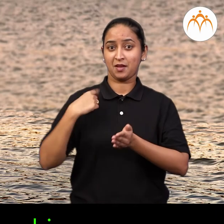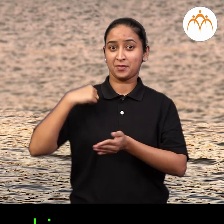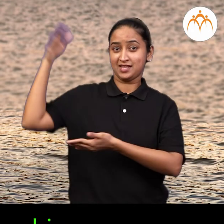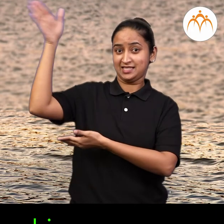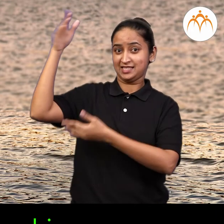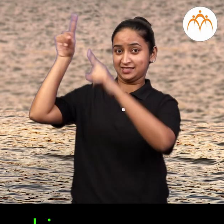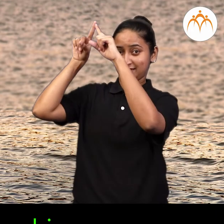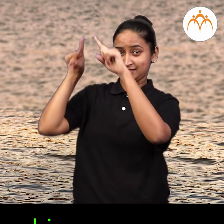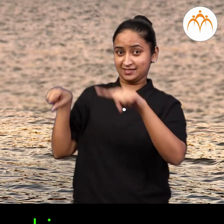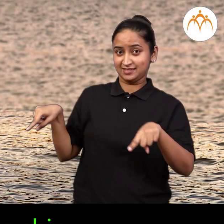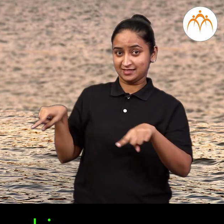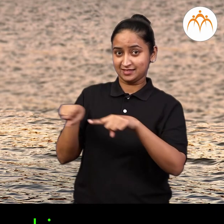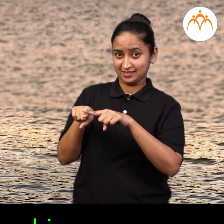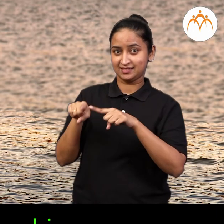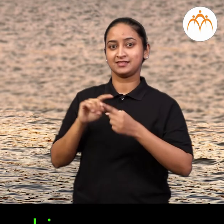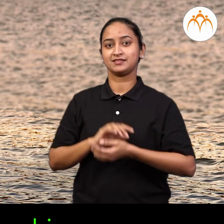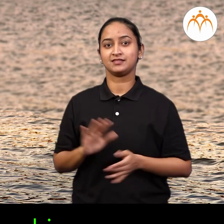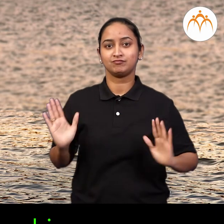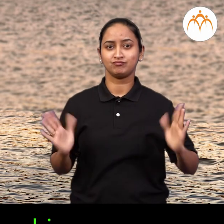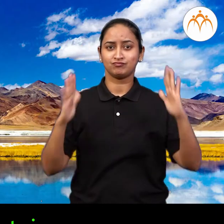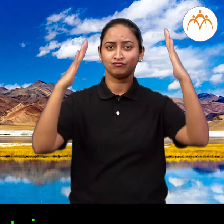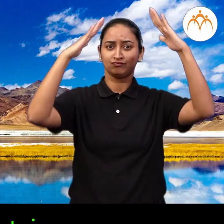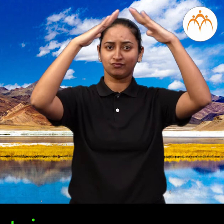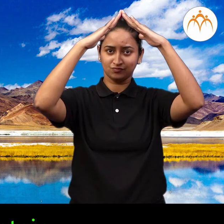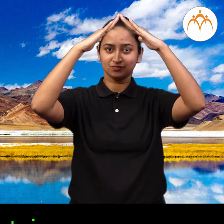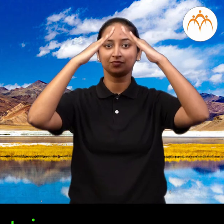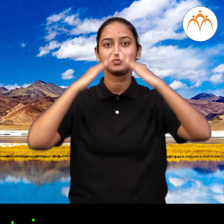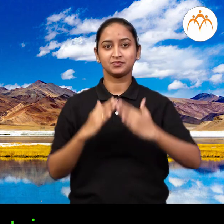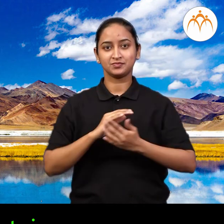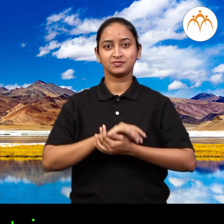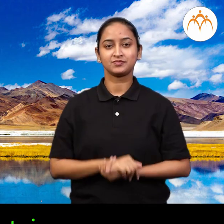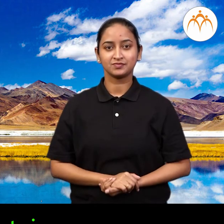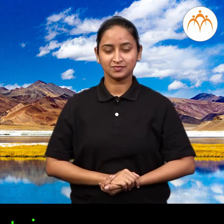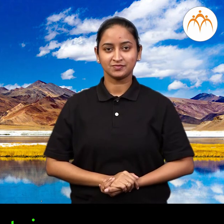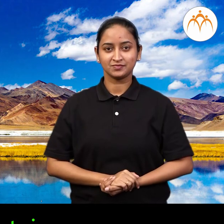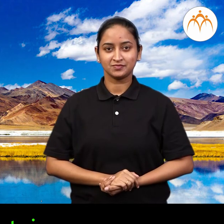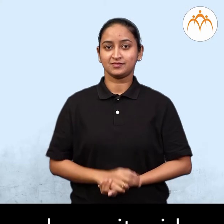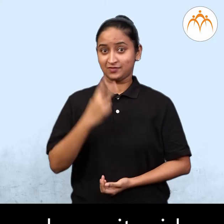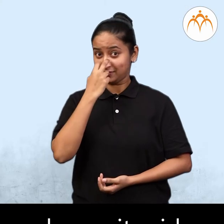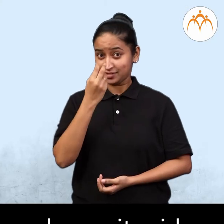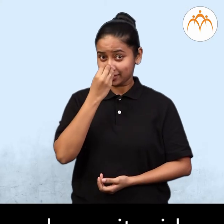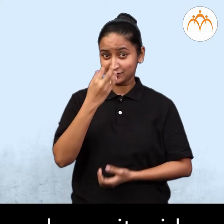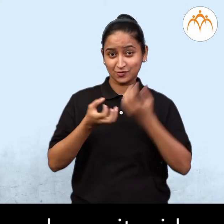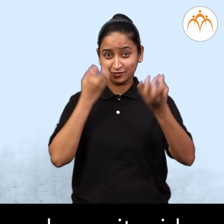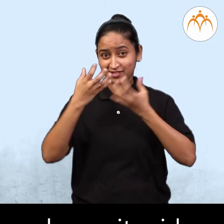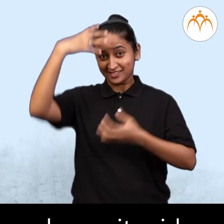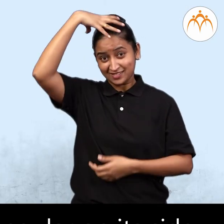and Mountain. A joker's cap is